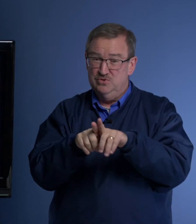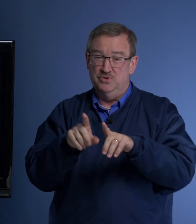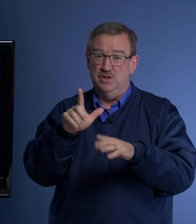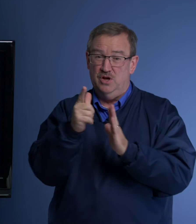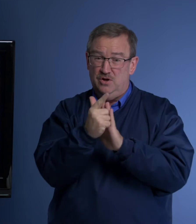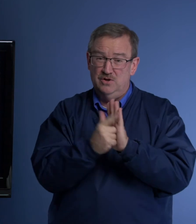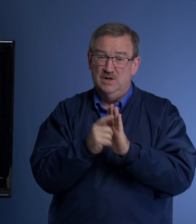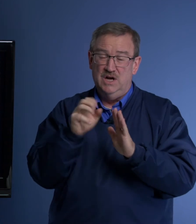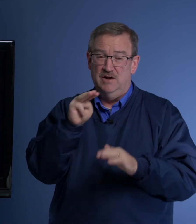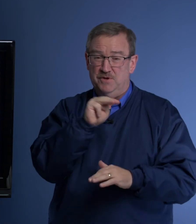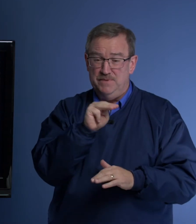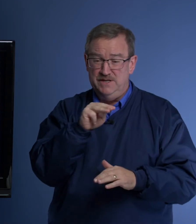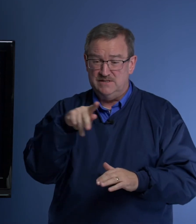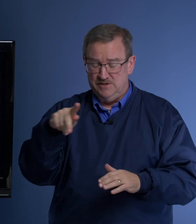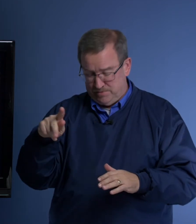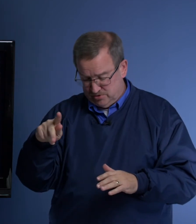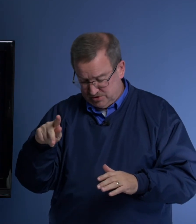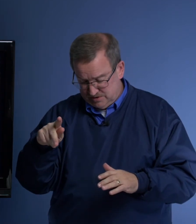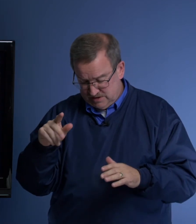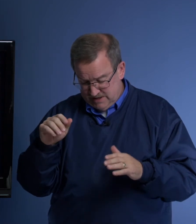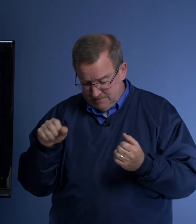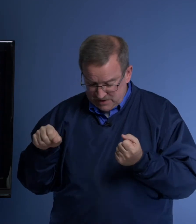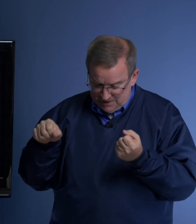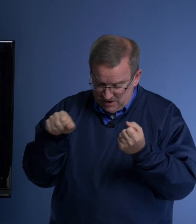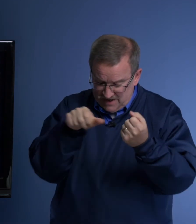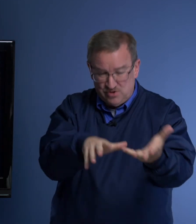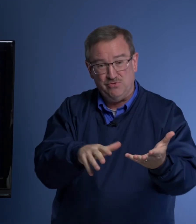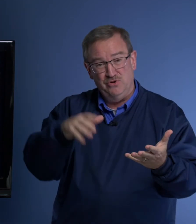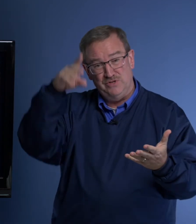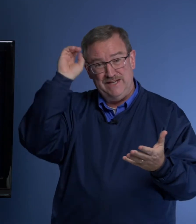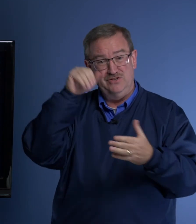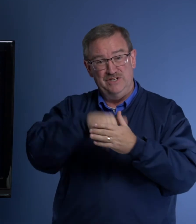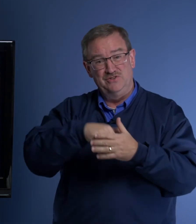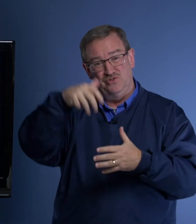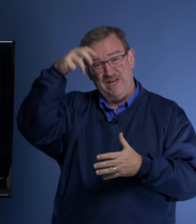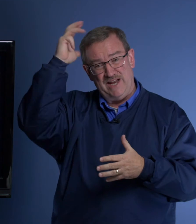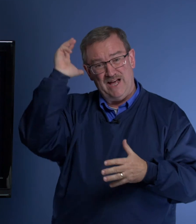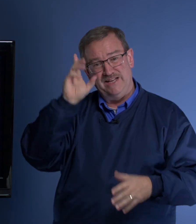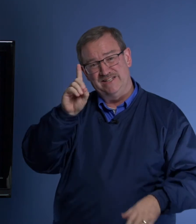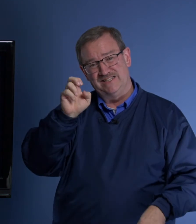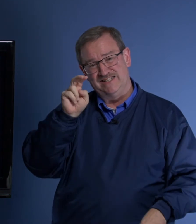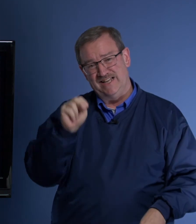the law of the Medes and the Persians, I'm going to have to throw Daniel into that lion's den.